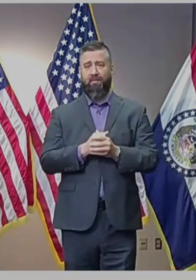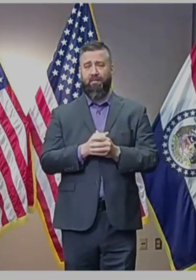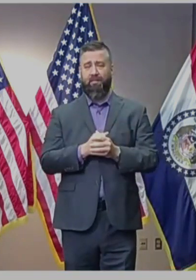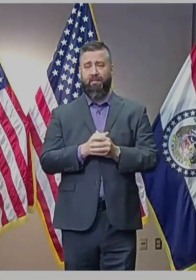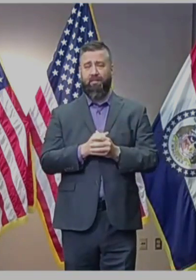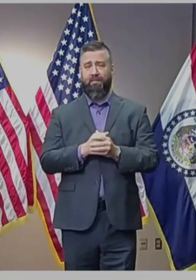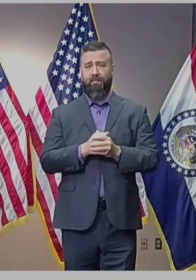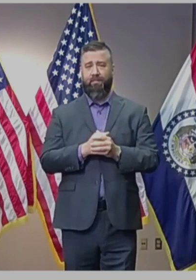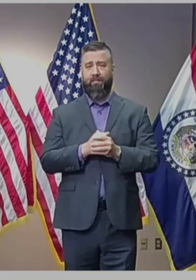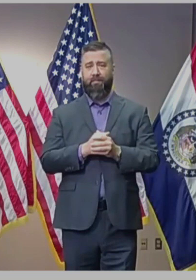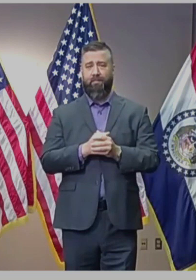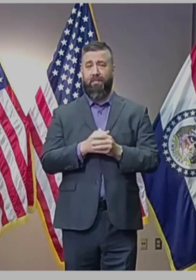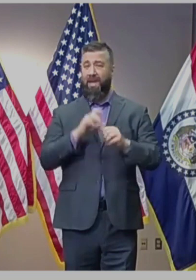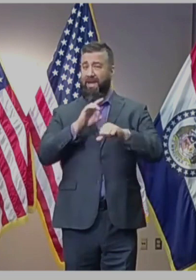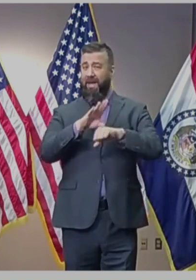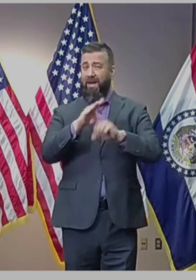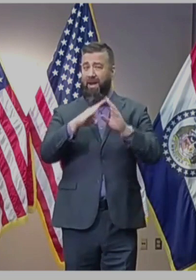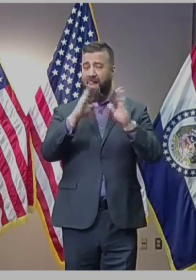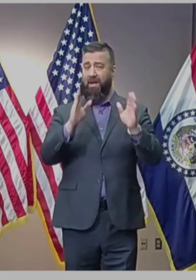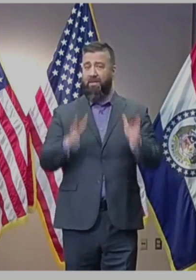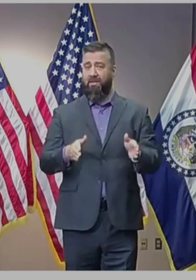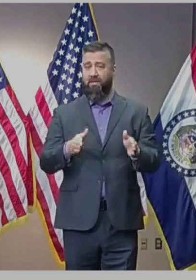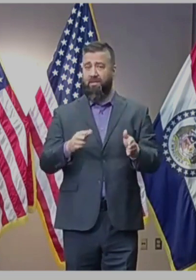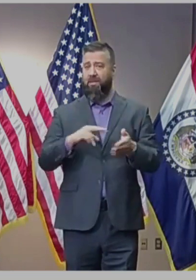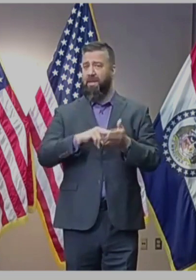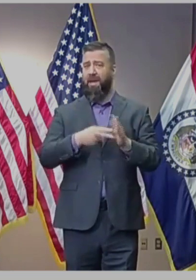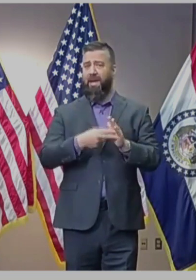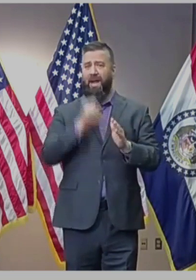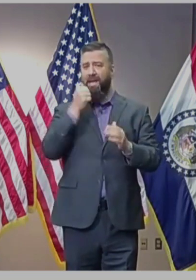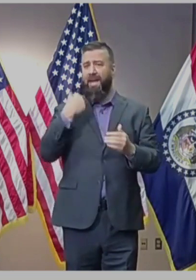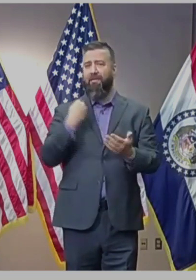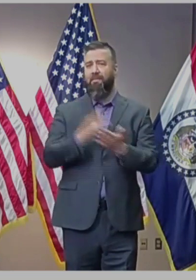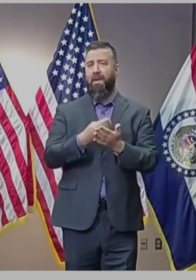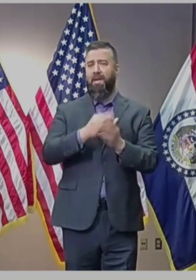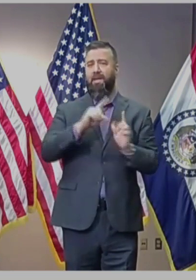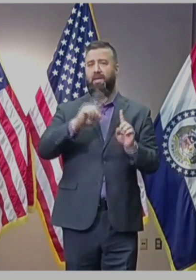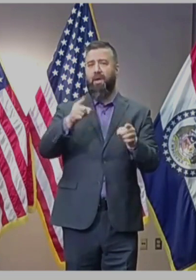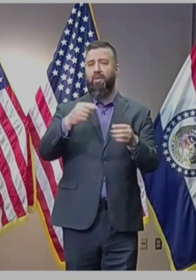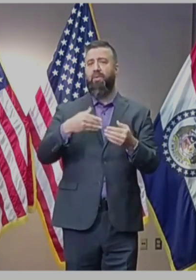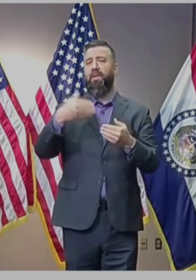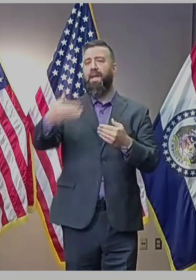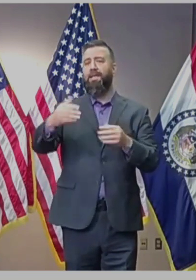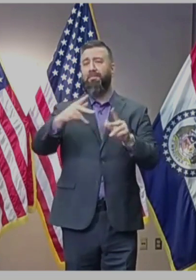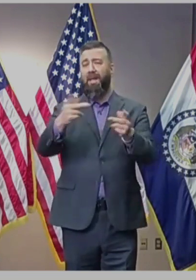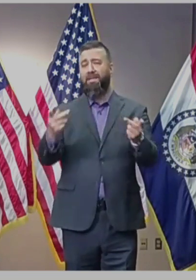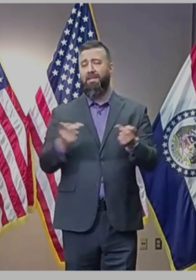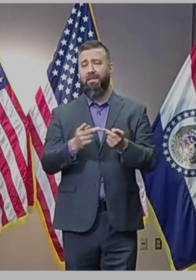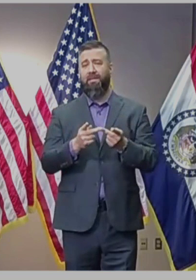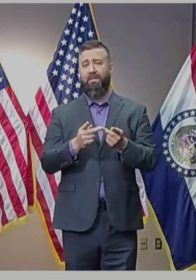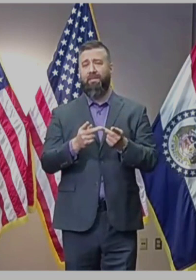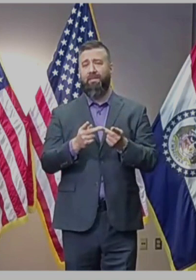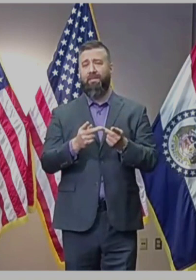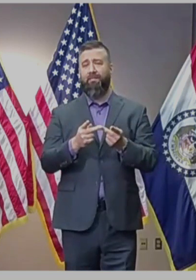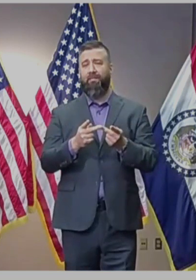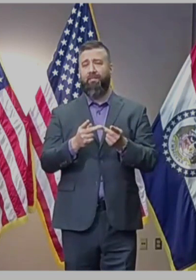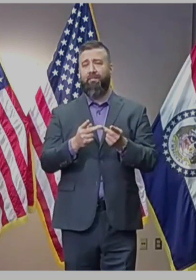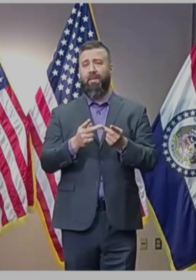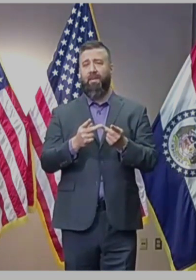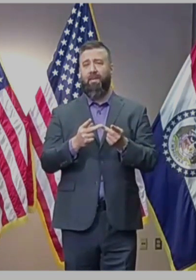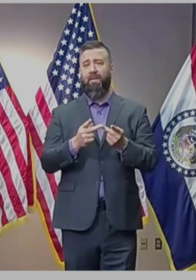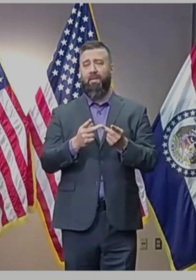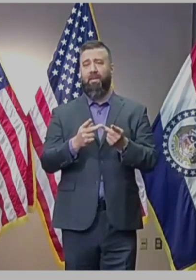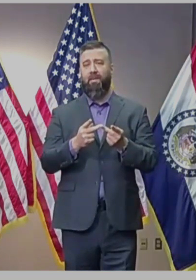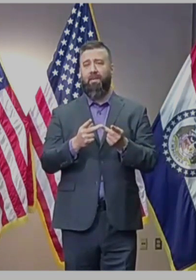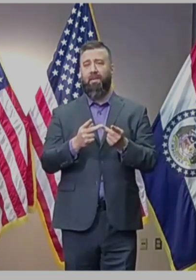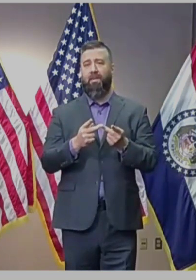Being evicted where I couldn't even, I didn't even have the money to go to the next place. Putting my items, removing